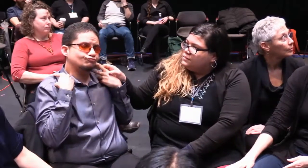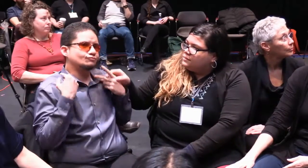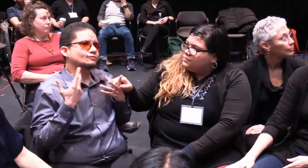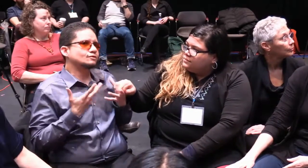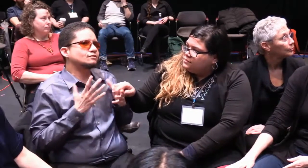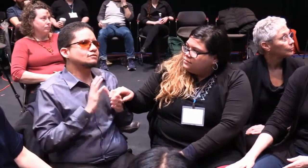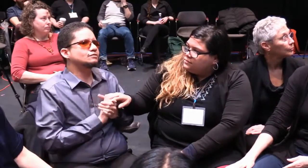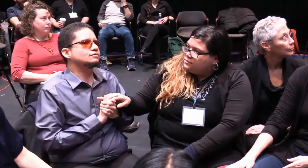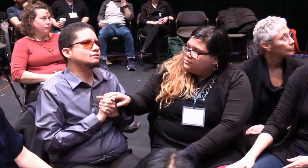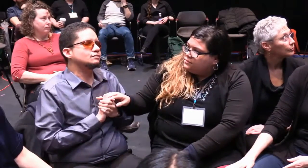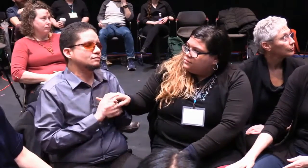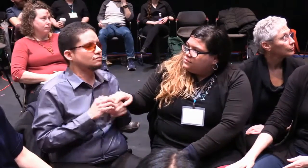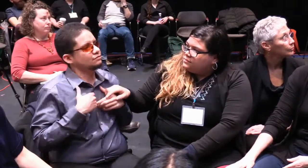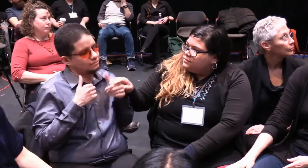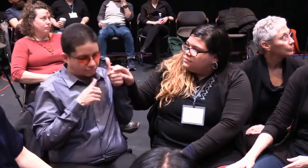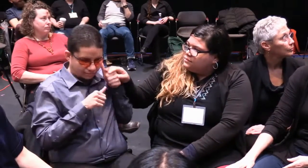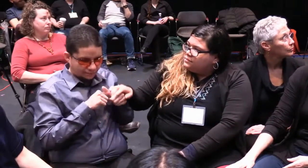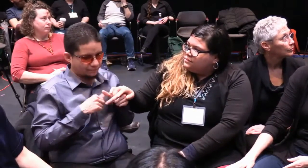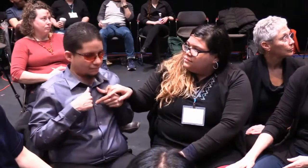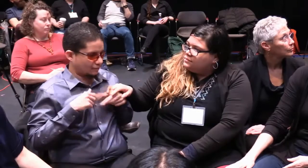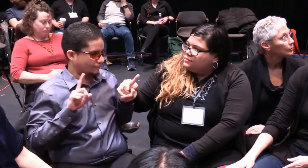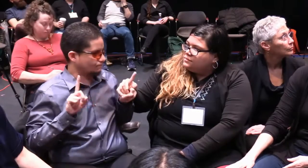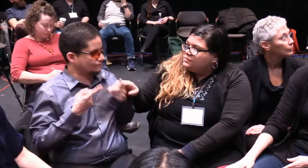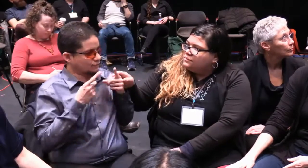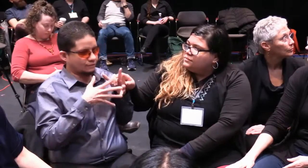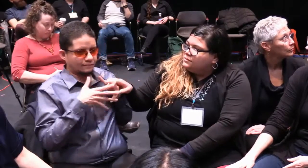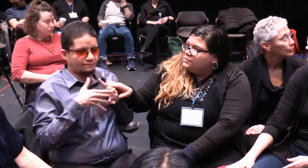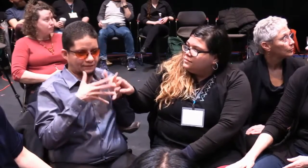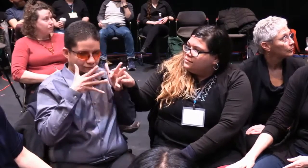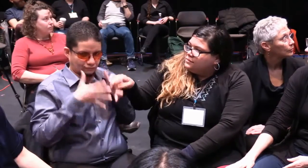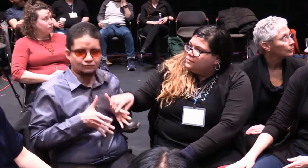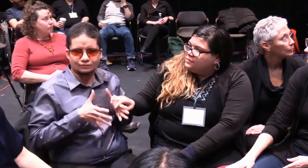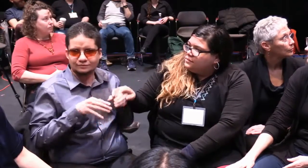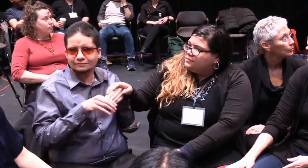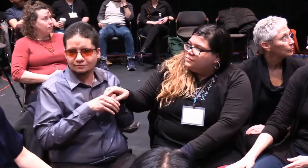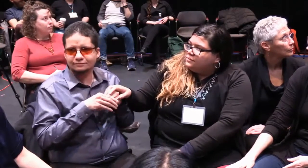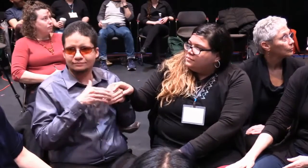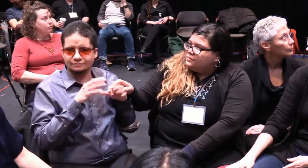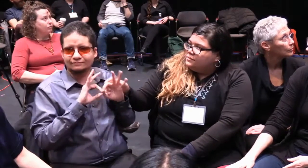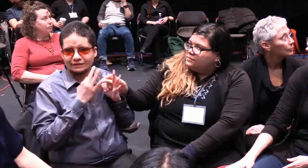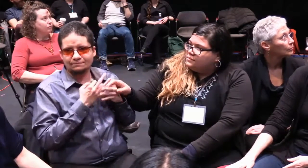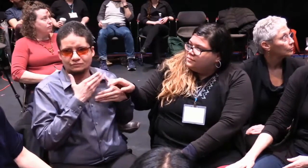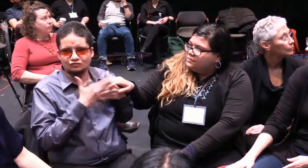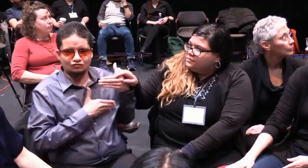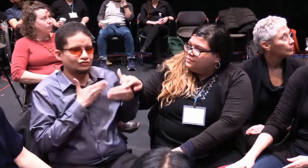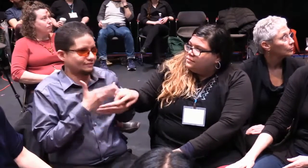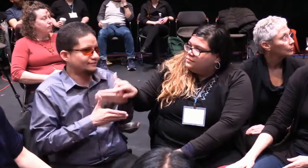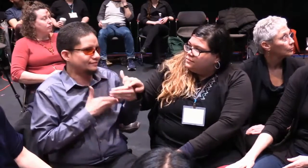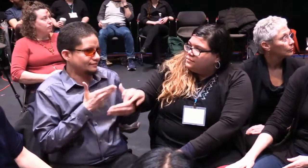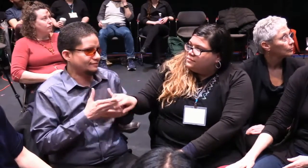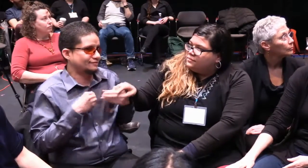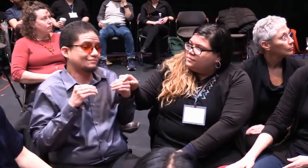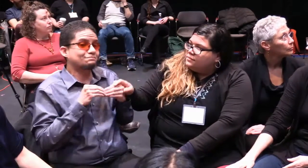Boy, this makes me reflect on a lot that I've been through. And I remember when I first came to this country,